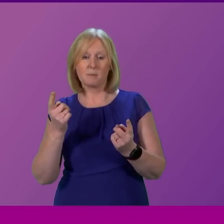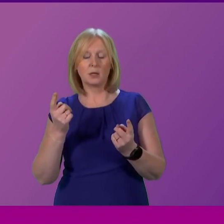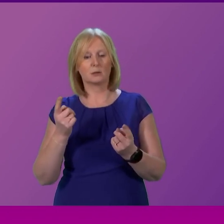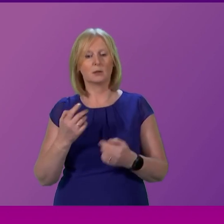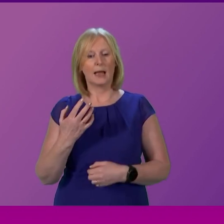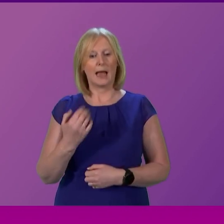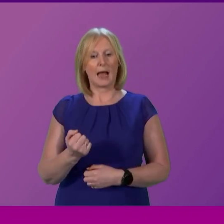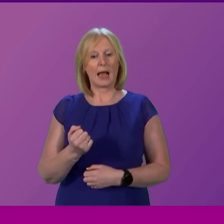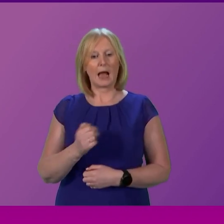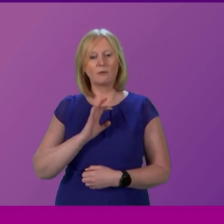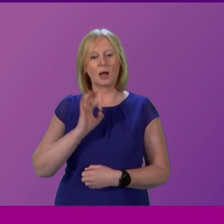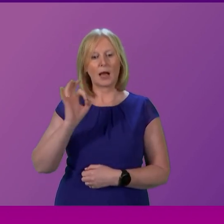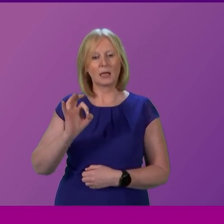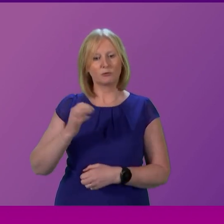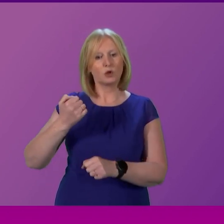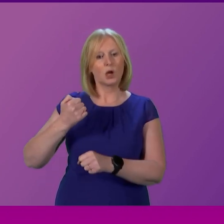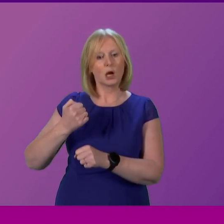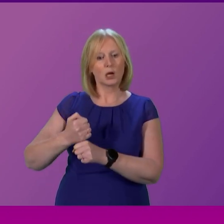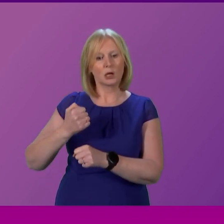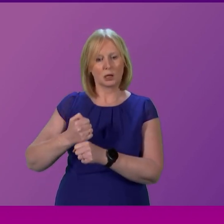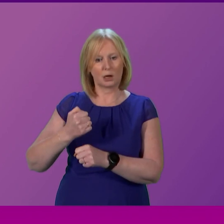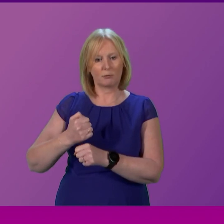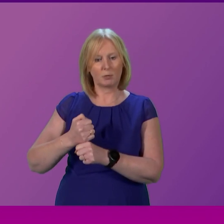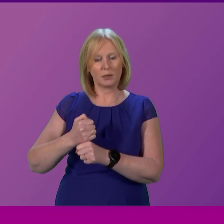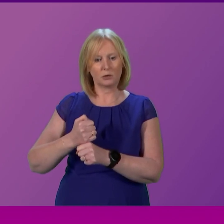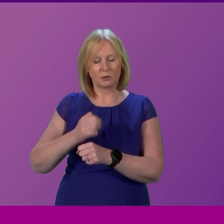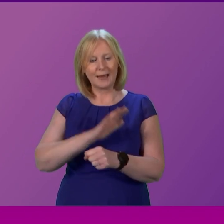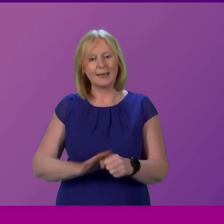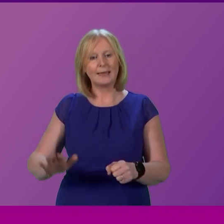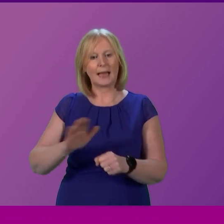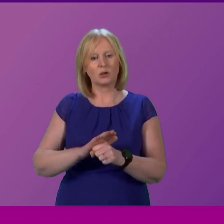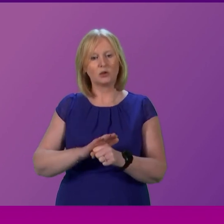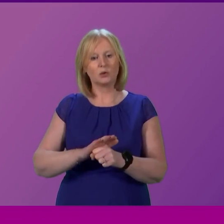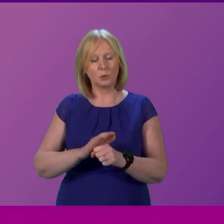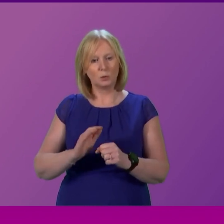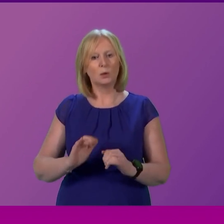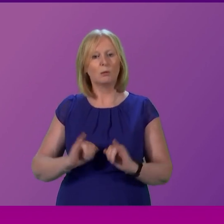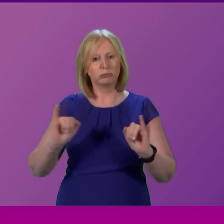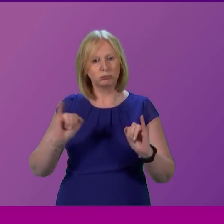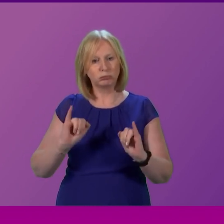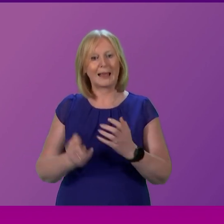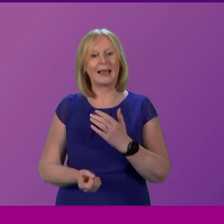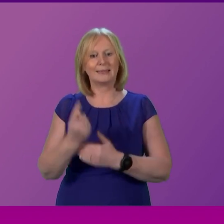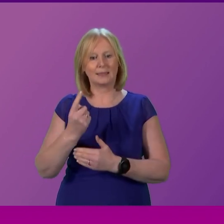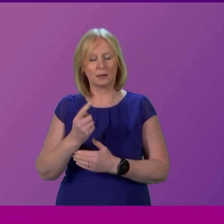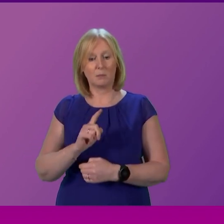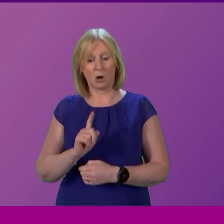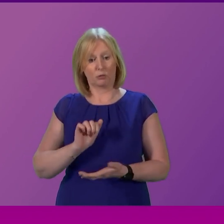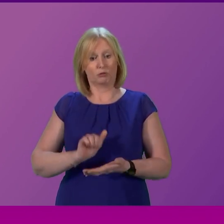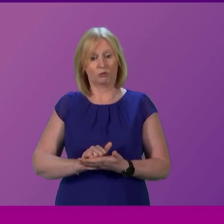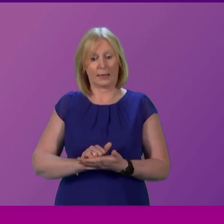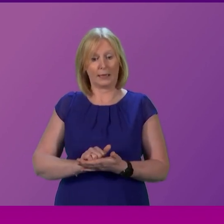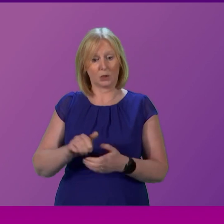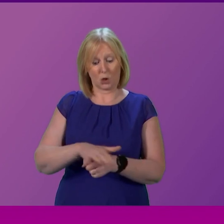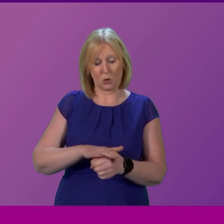for example the government to declare a kind of national major incident but I do think that it is right that local health boards retain